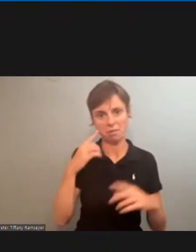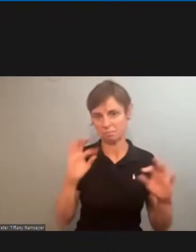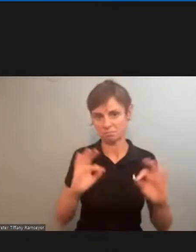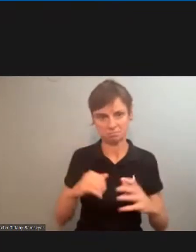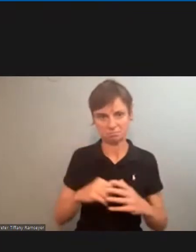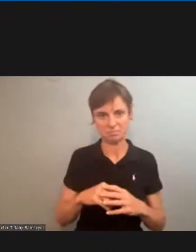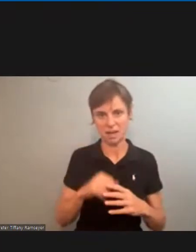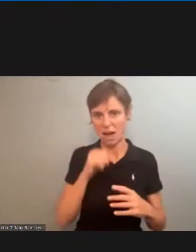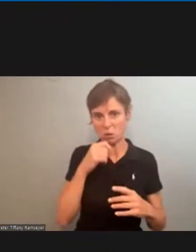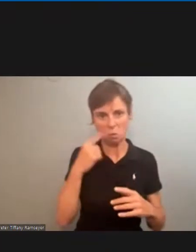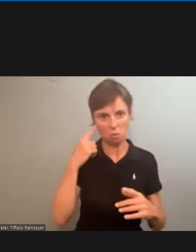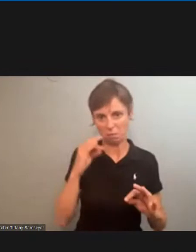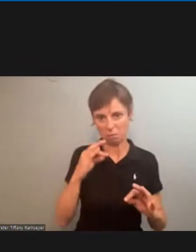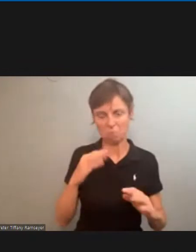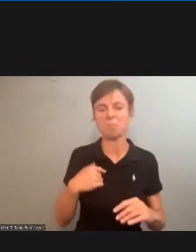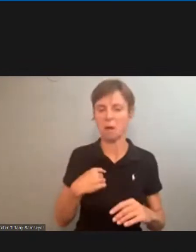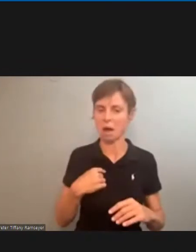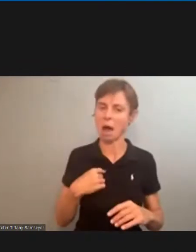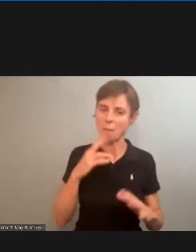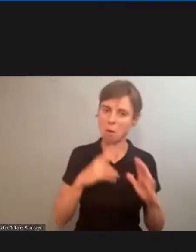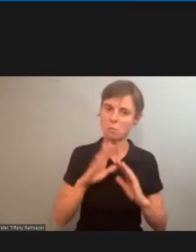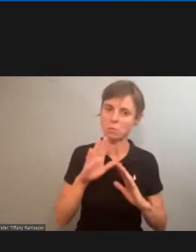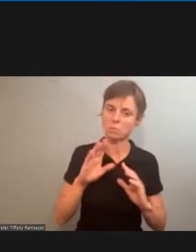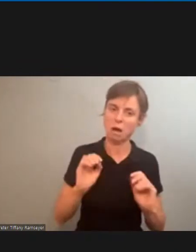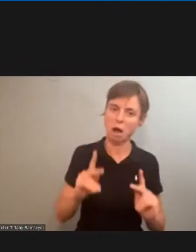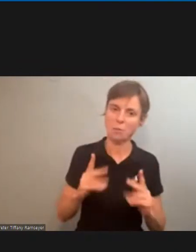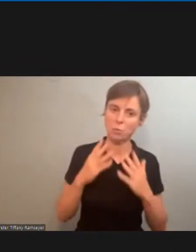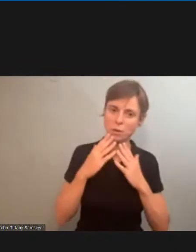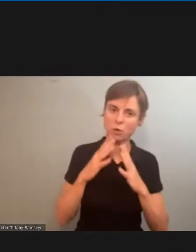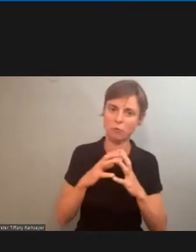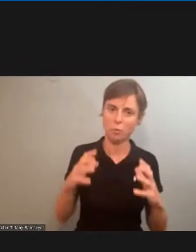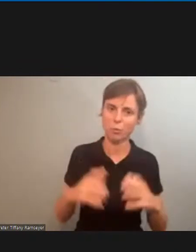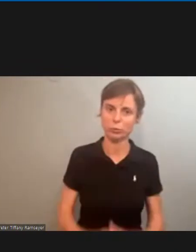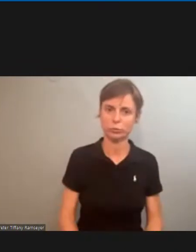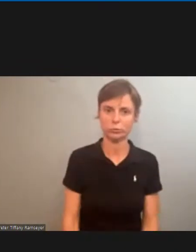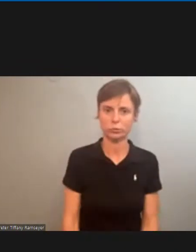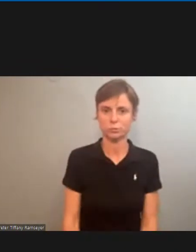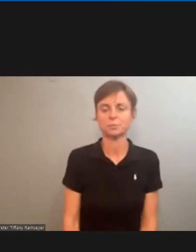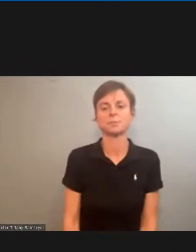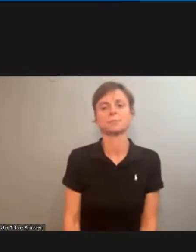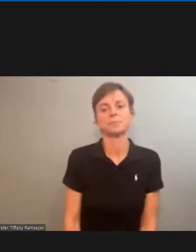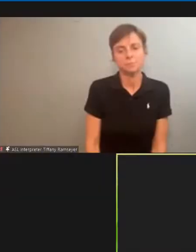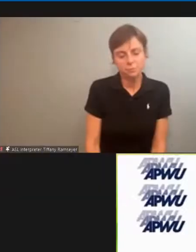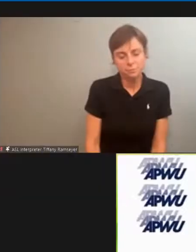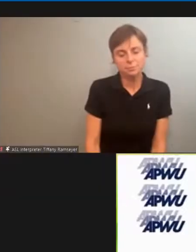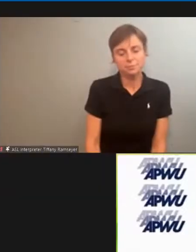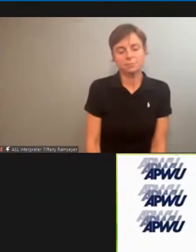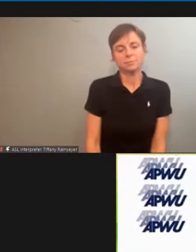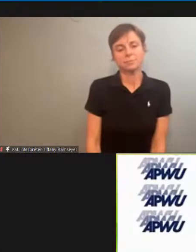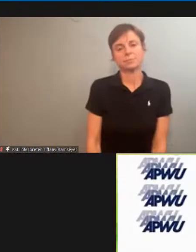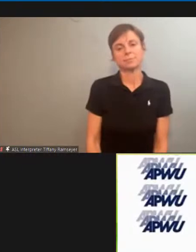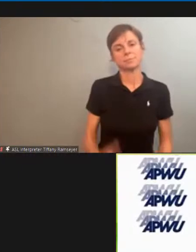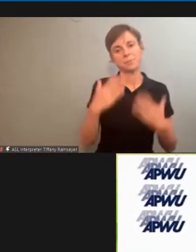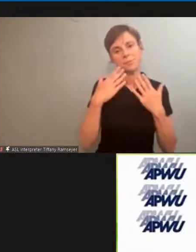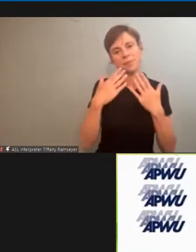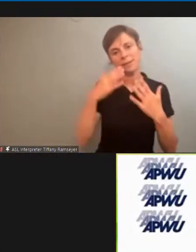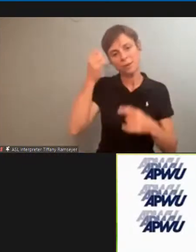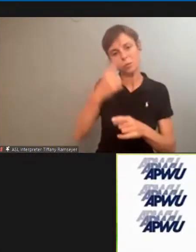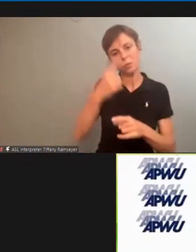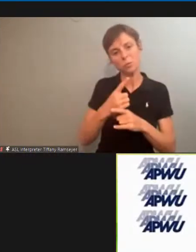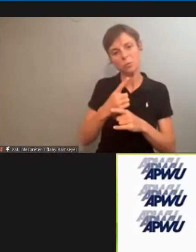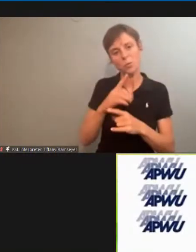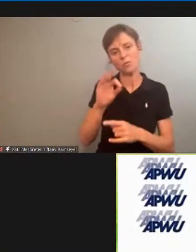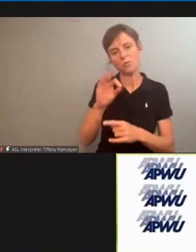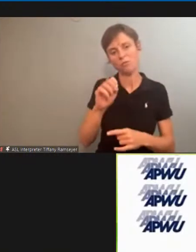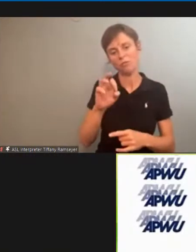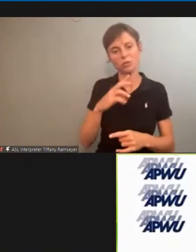and I'm humbled by the opportunity, and I thank you very much. Thank you, Brother Foster. It's always good to be